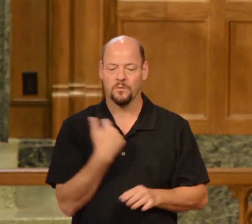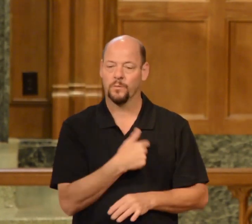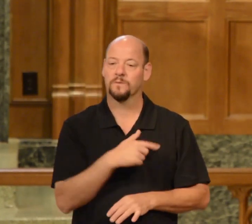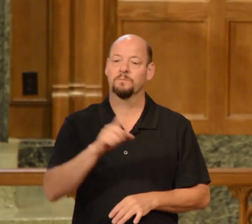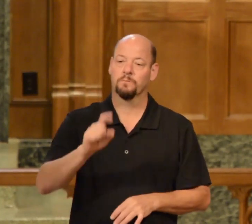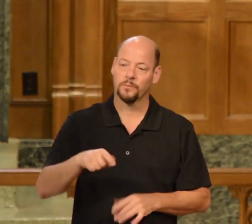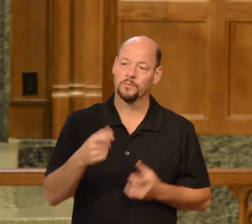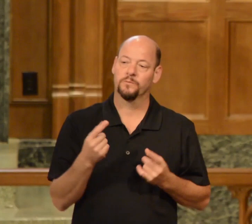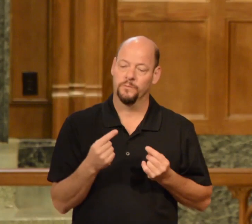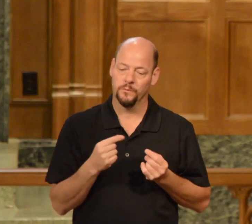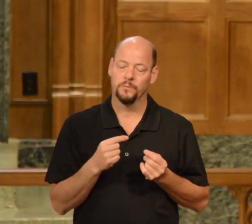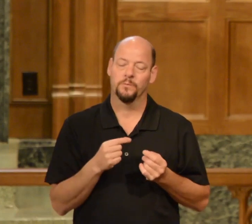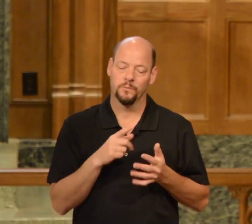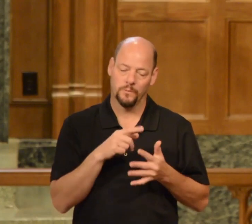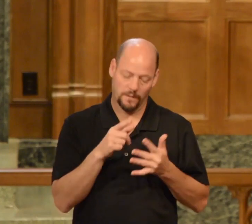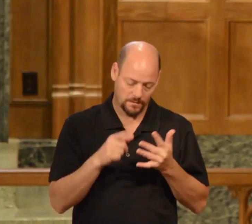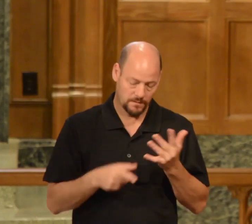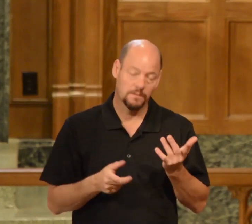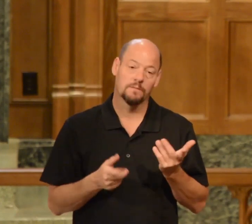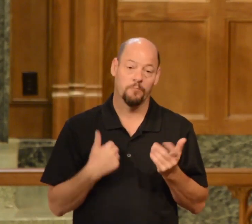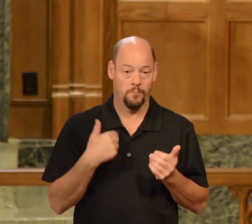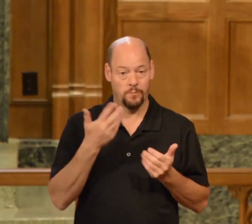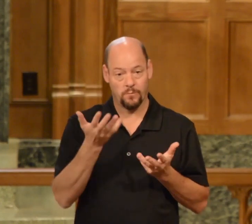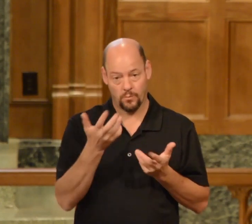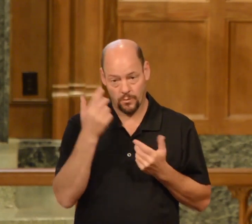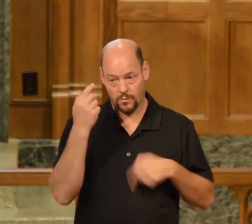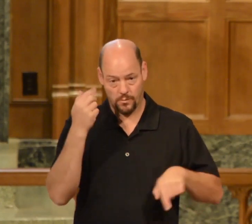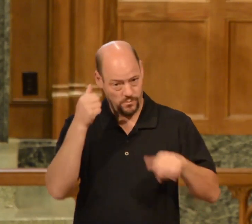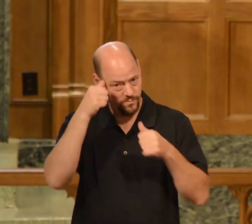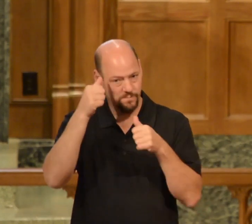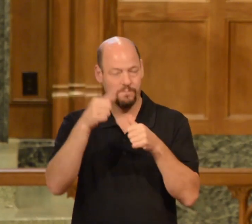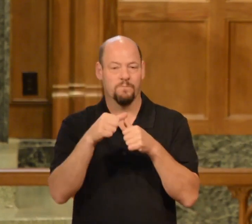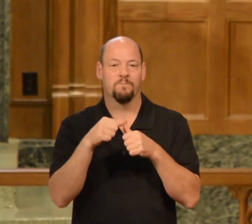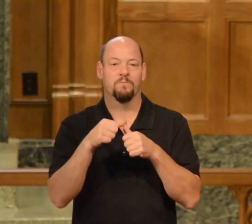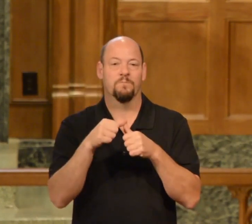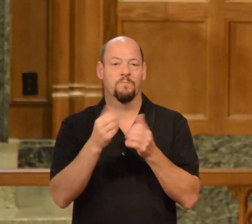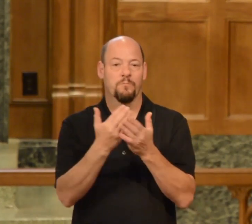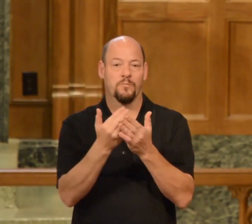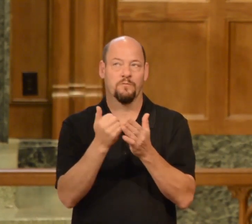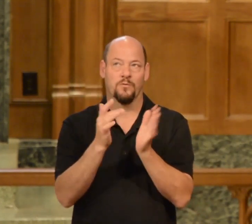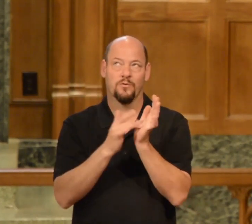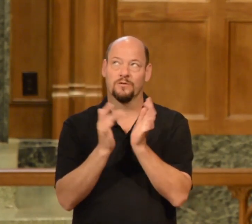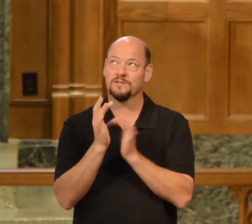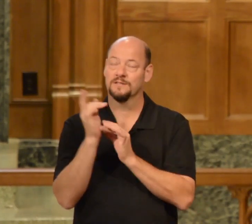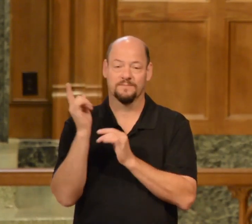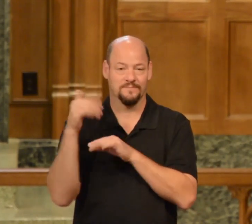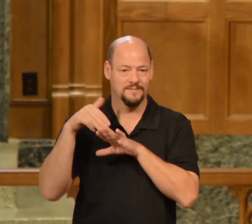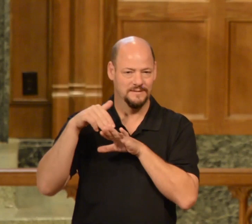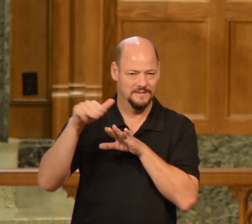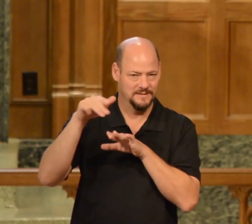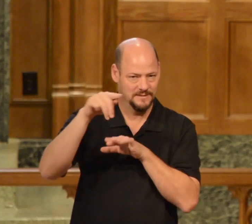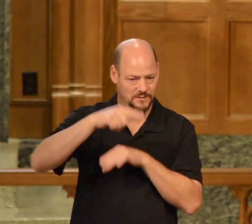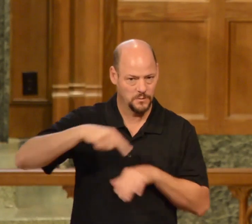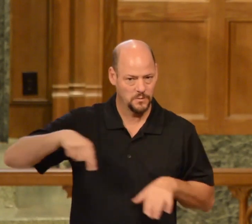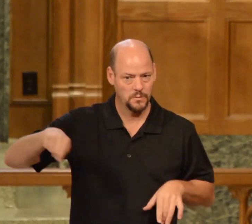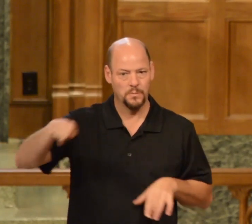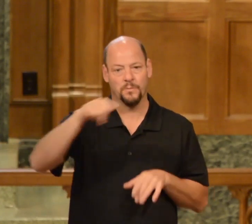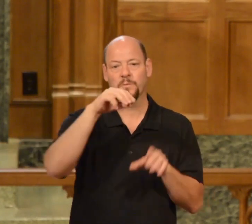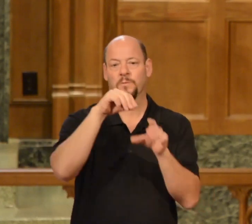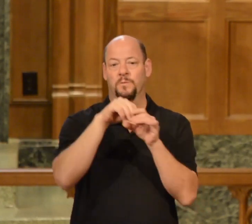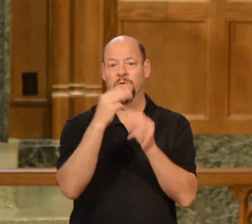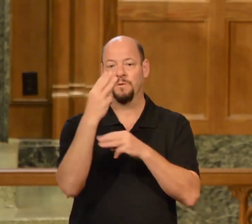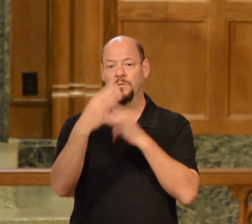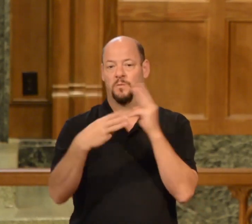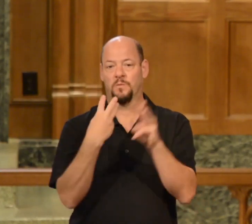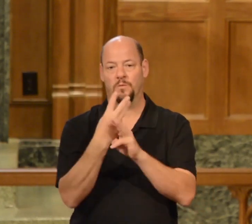but I want you to remember this that before Jesus sends you out into the world to confess his name